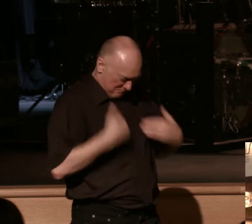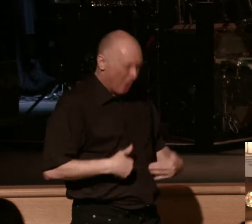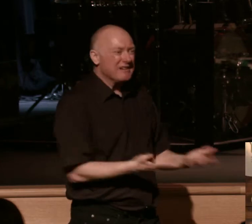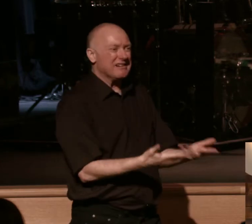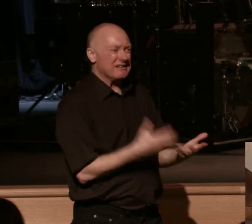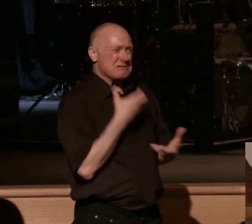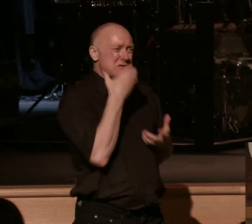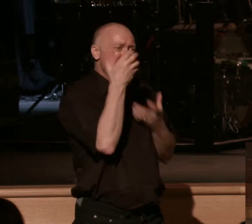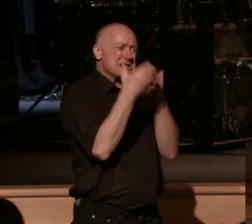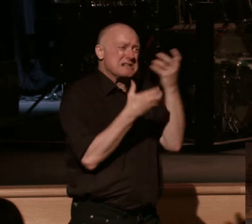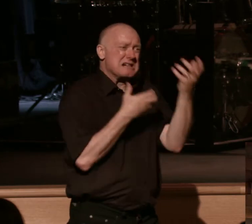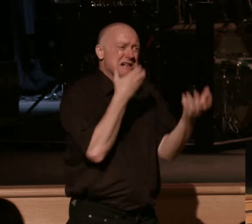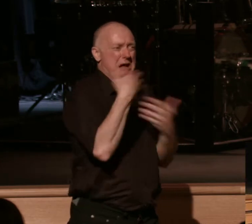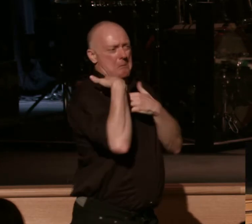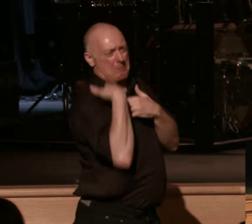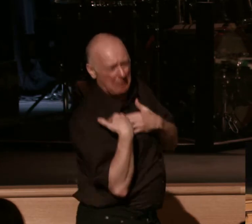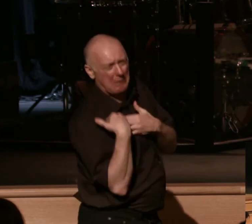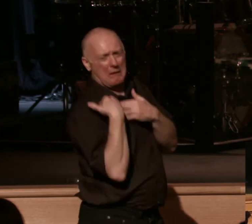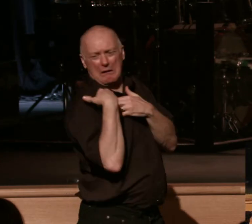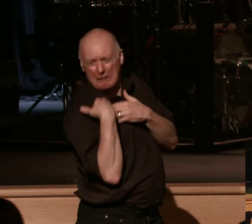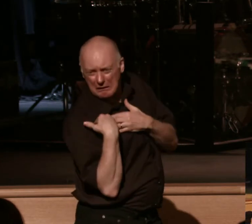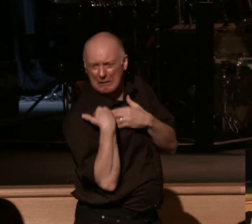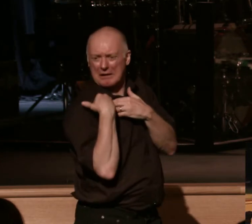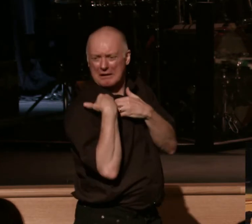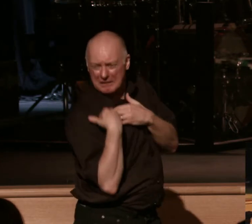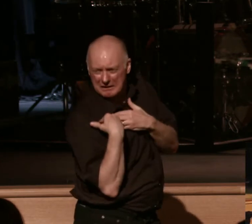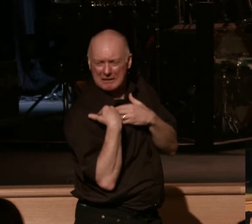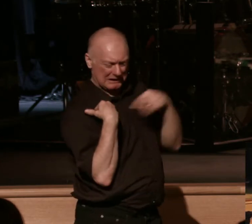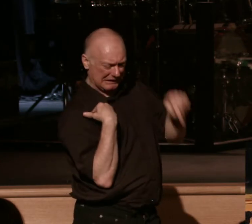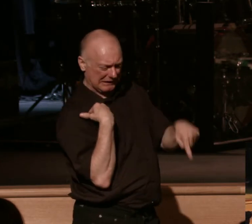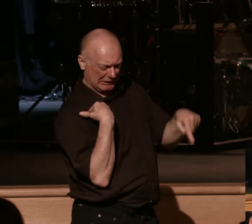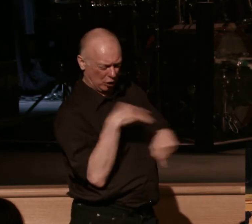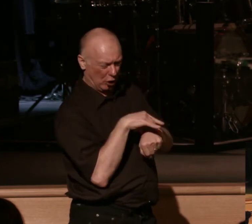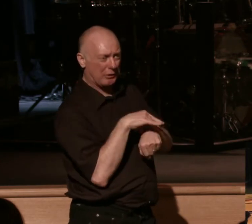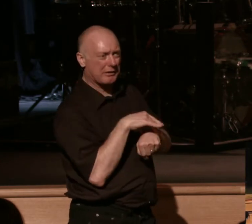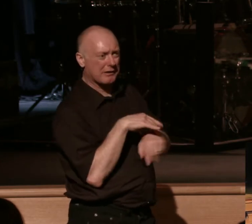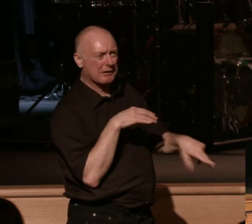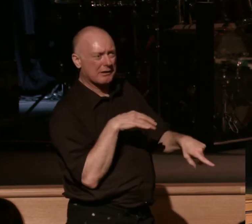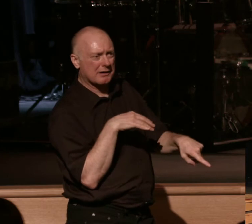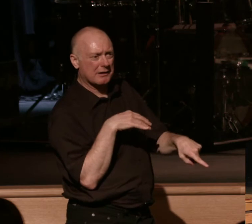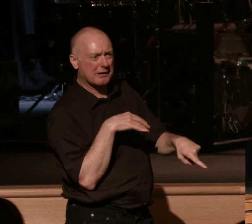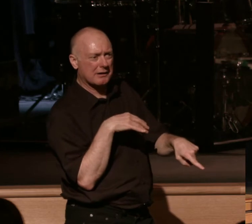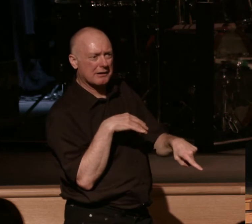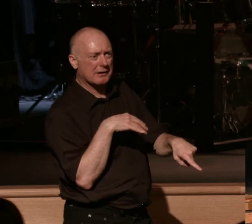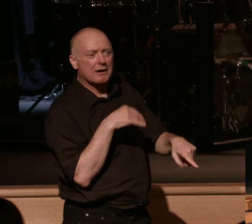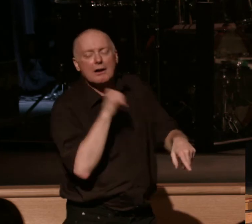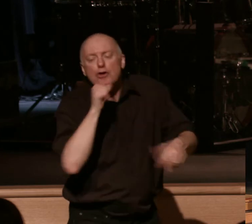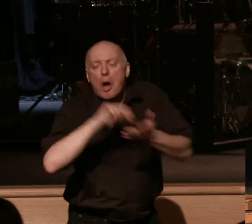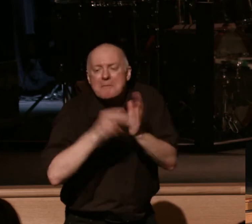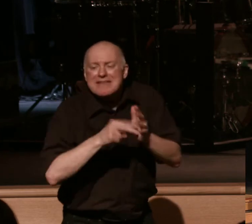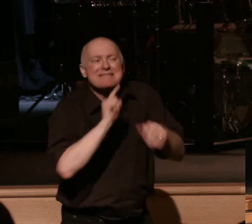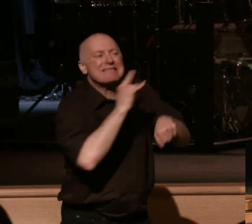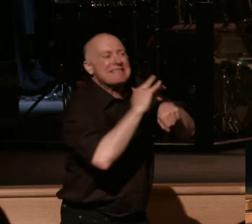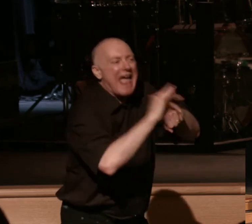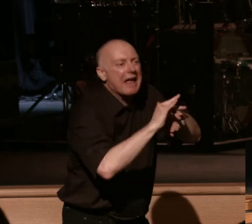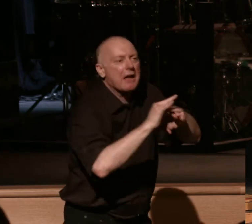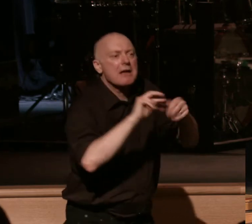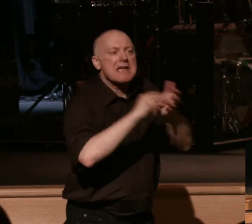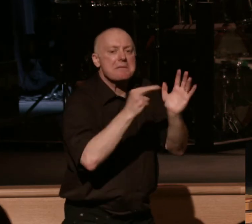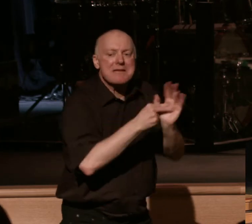being burdened or weighed down, not that we would be unclothed, but that we would be further clothed,